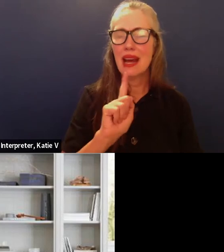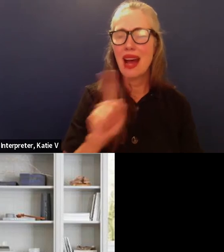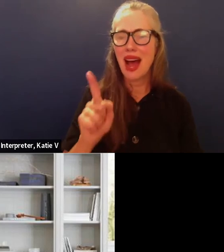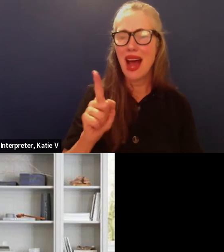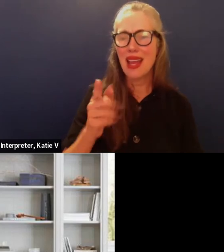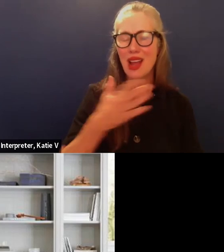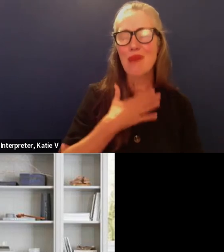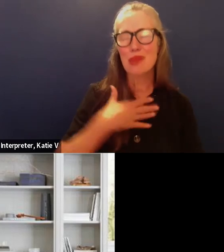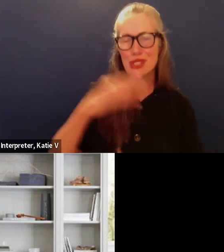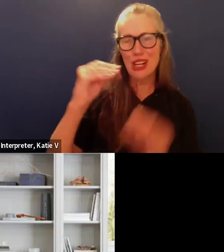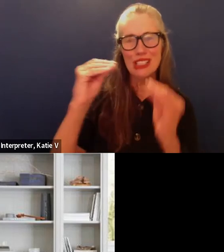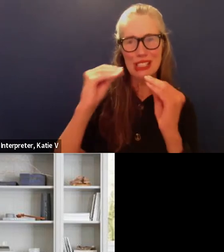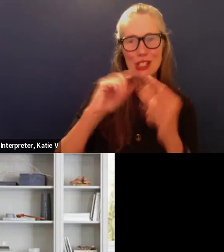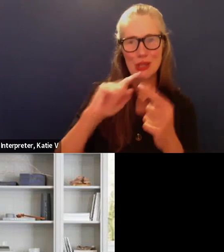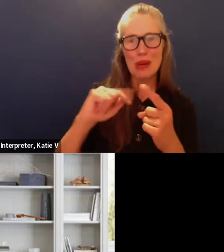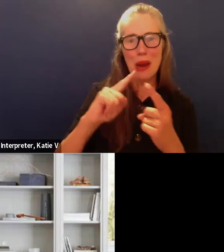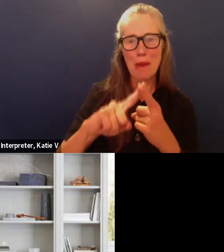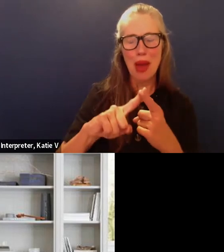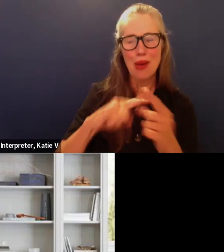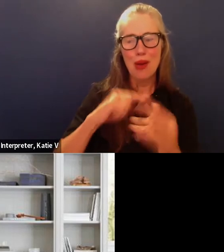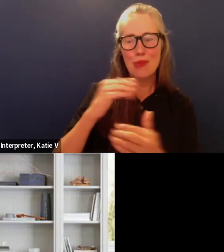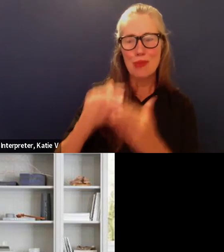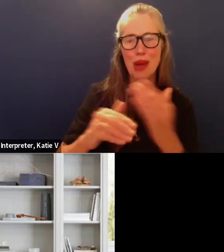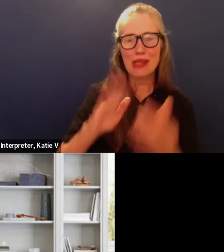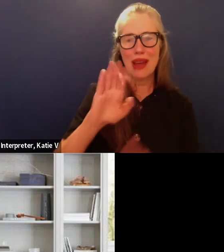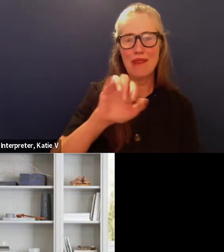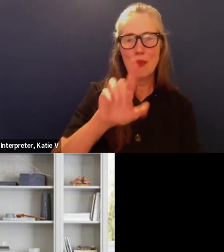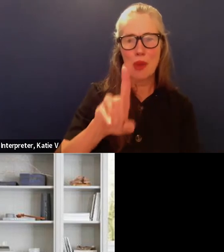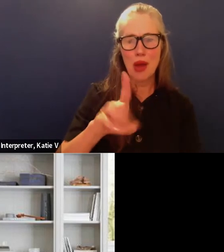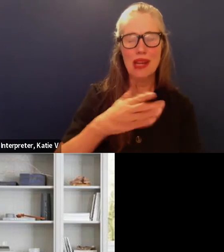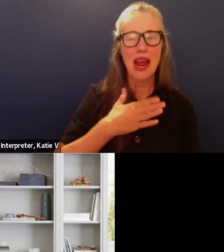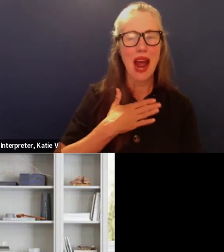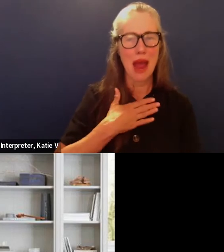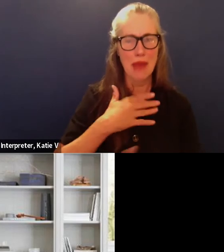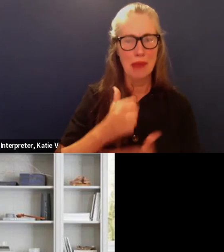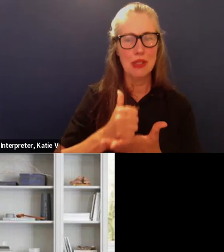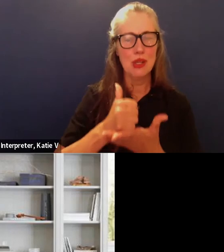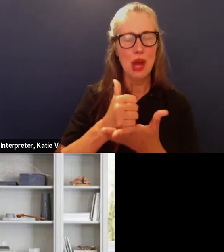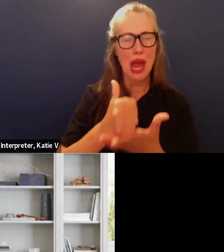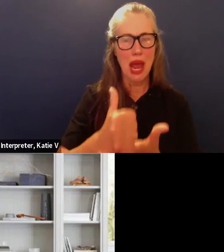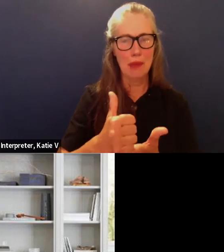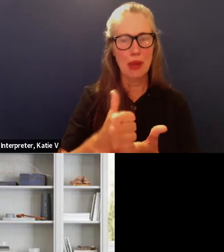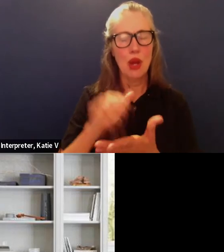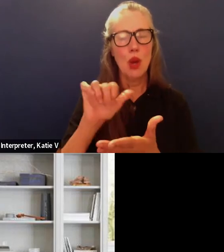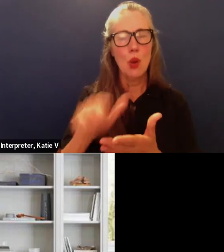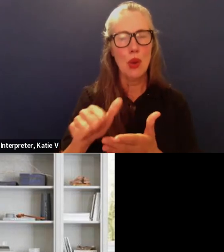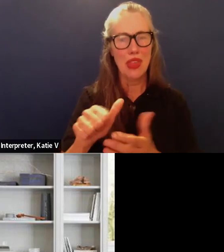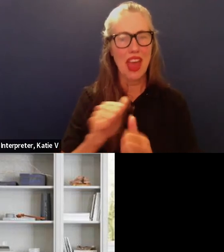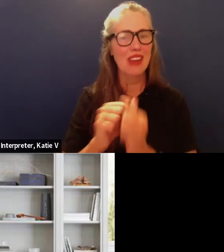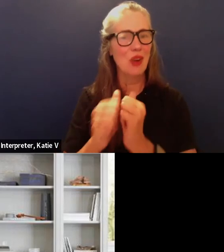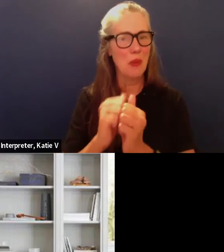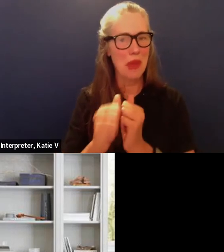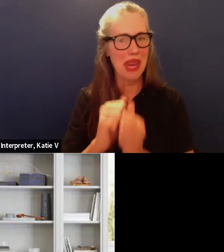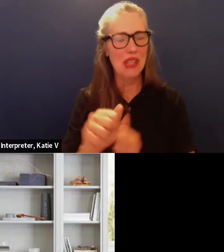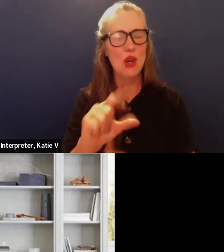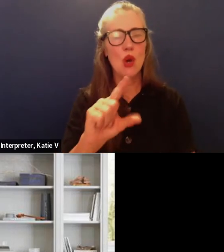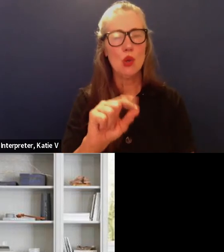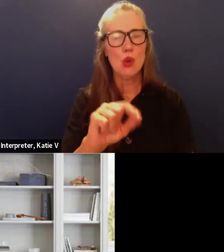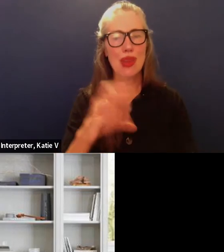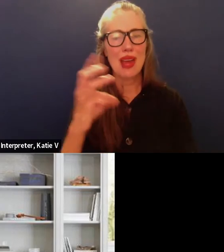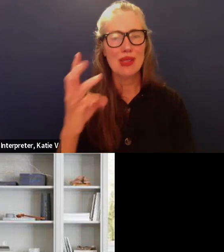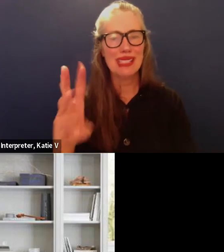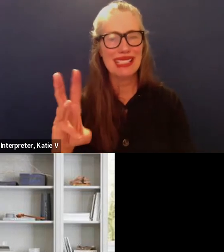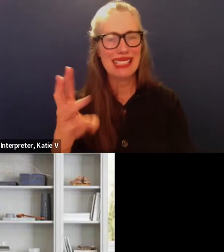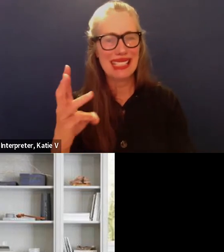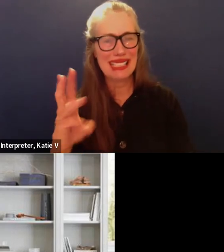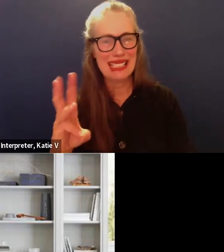process. I was happy to help with that campaign in 2016, and just